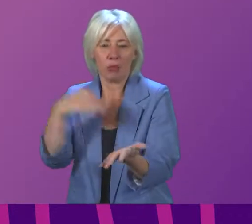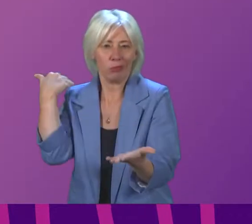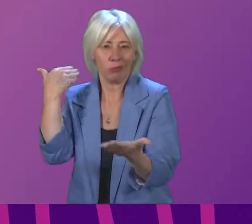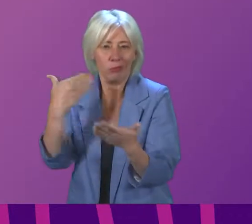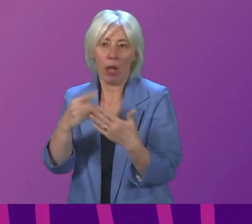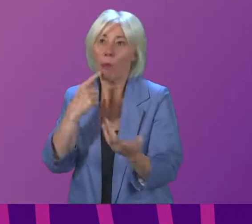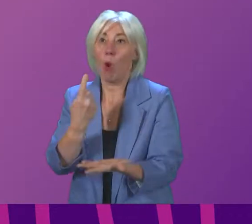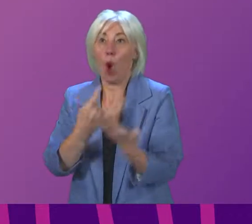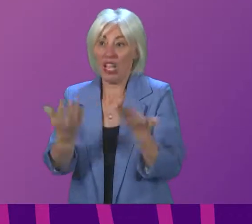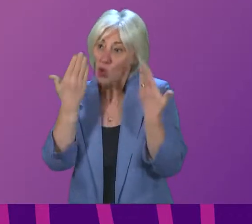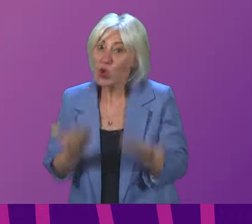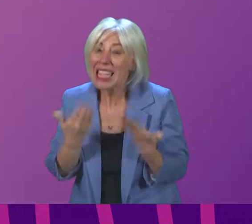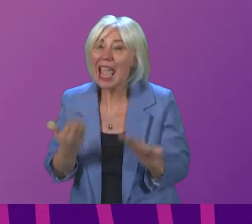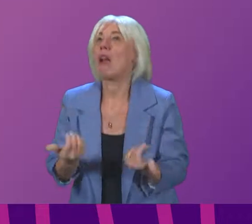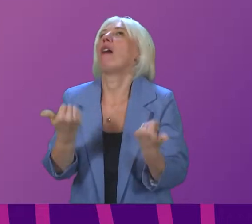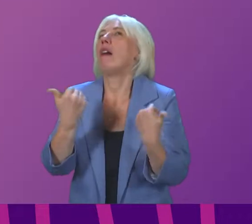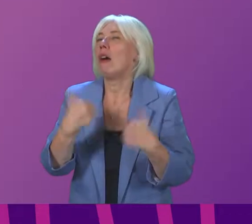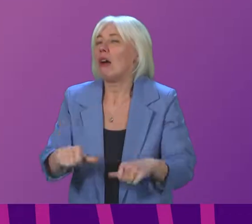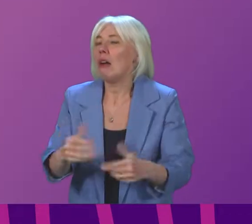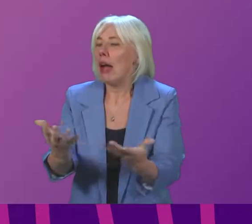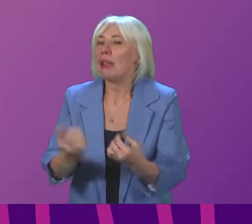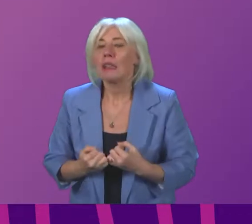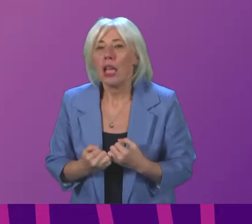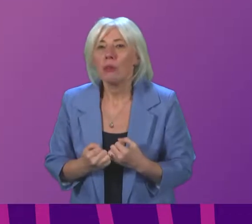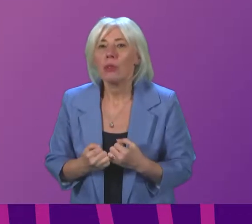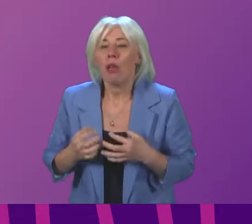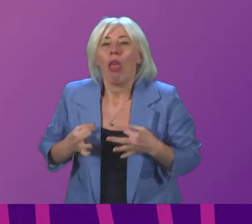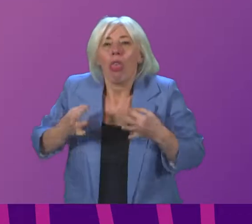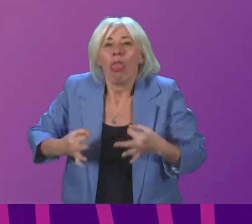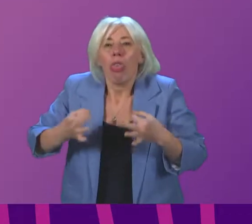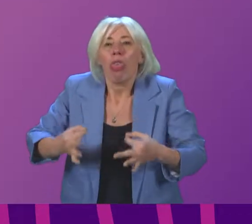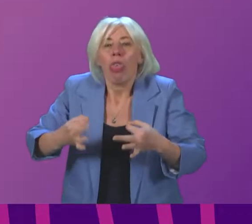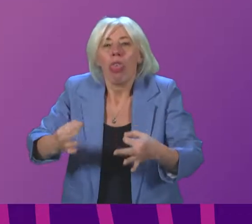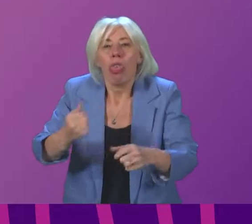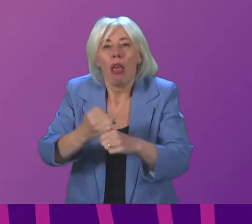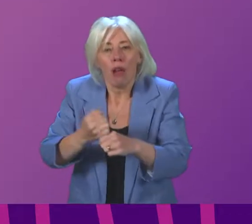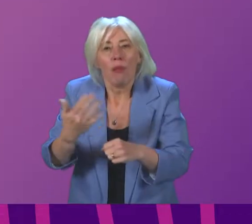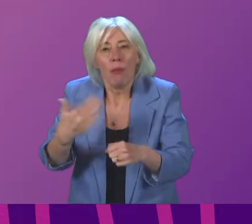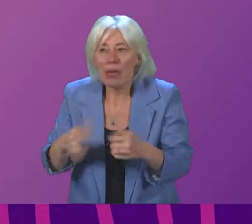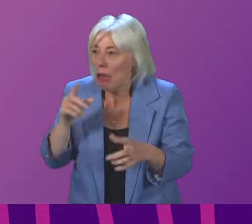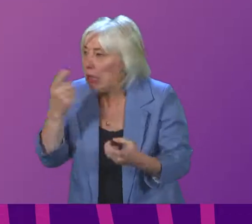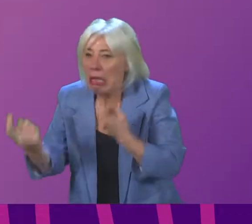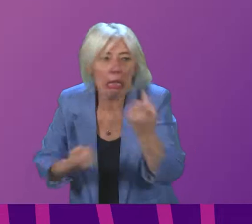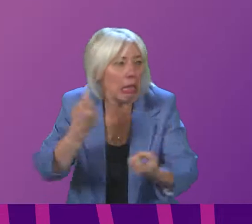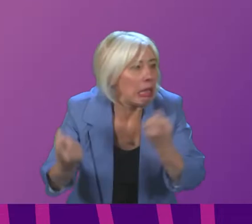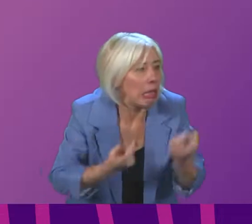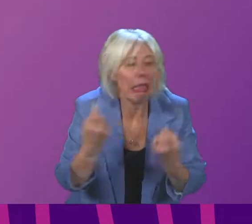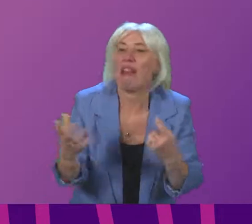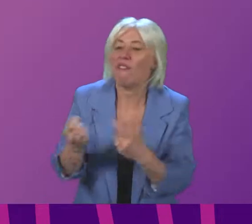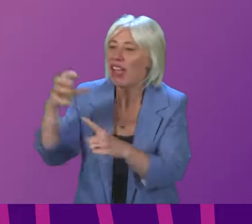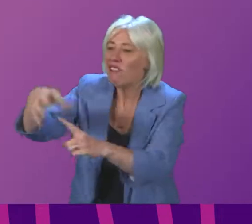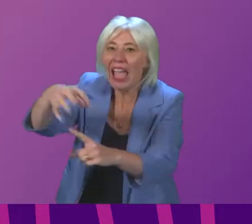today, has that been accepted. The Scottish Government have delayed, and now they are scrambling to find venues at the last minute.